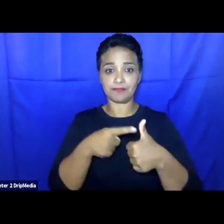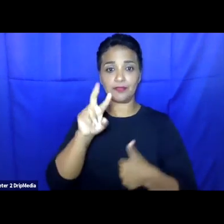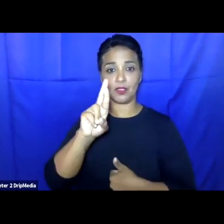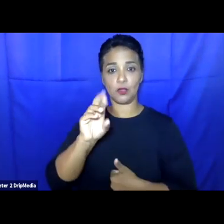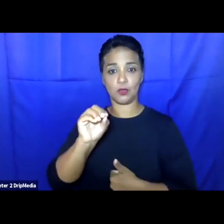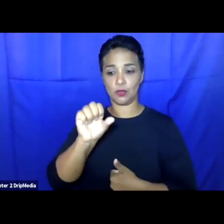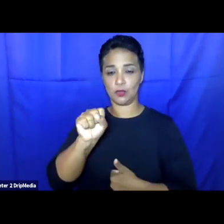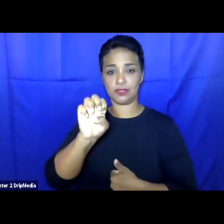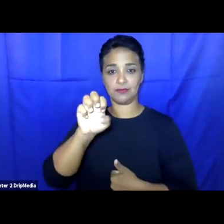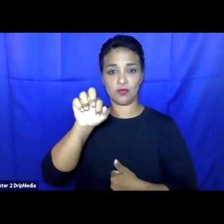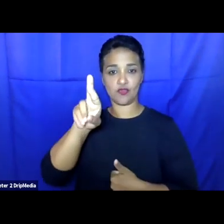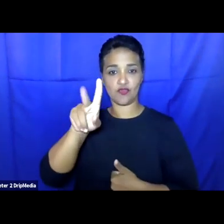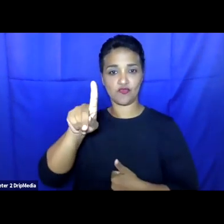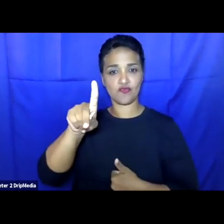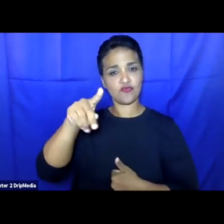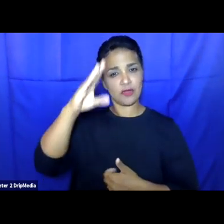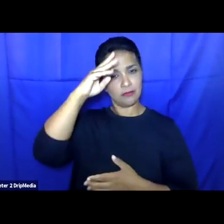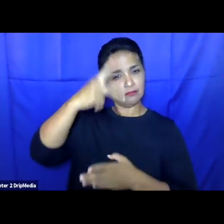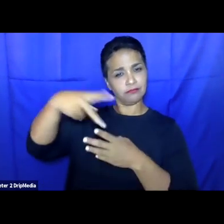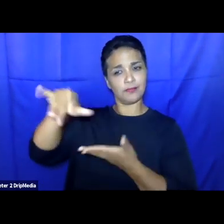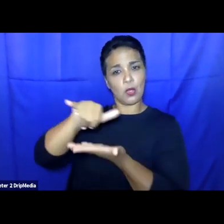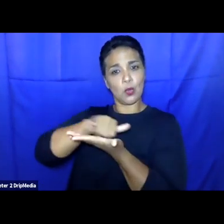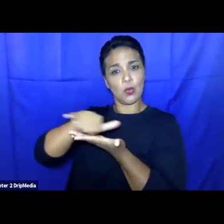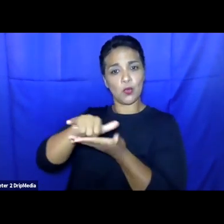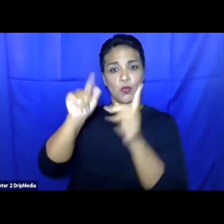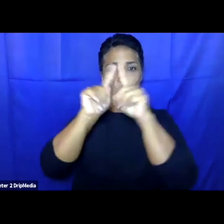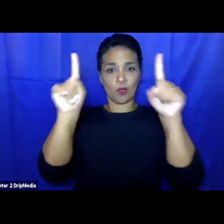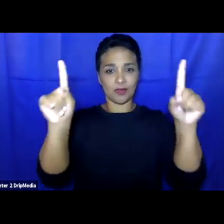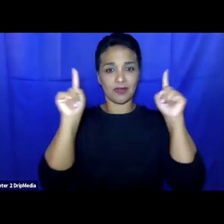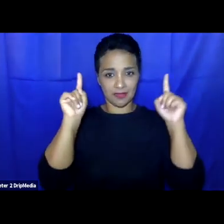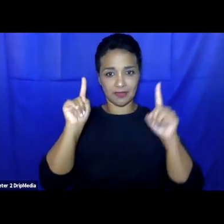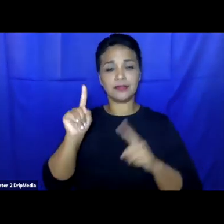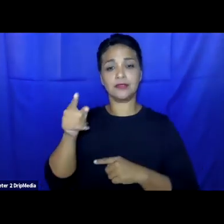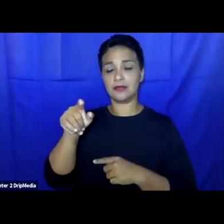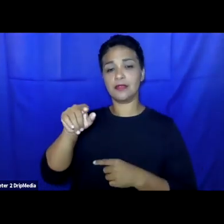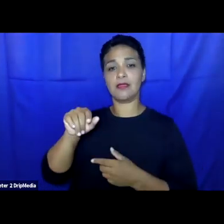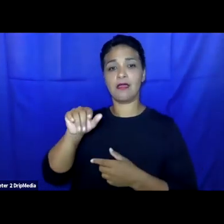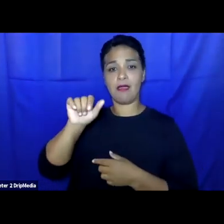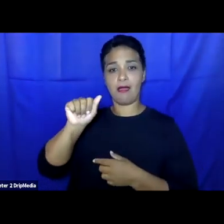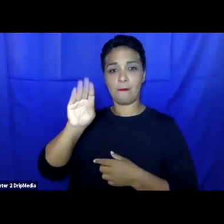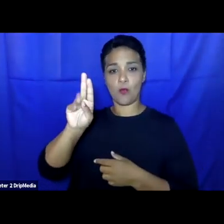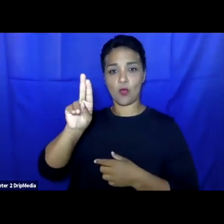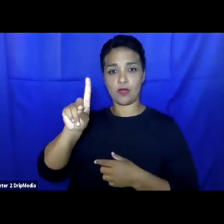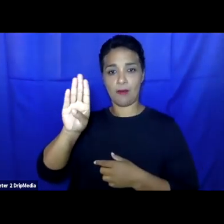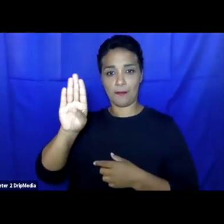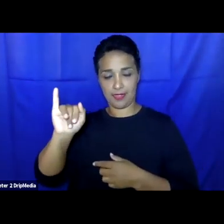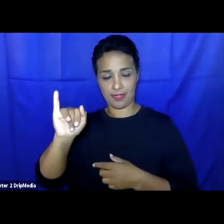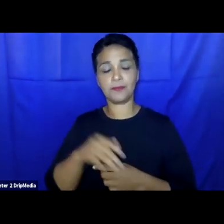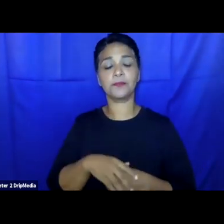legal studies at the New York University of Abu Dhabi in the United Arab Emirates. We will then hear from Jens Wetzsted